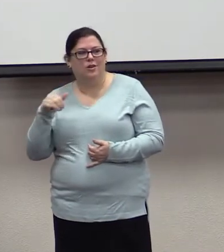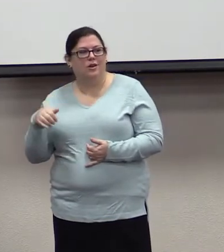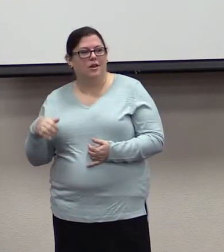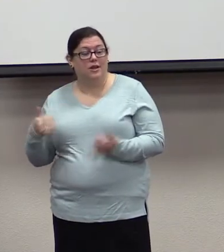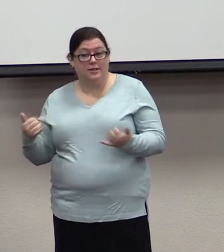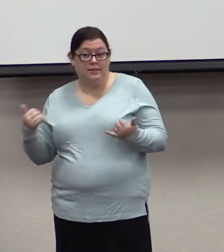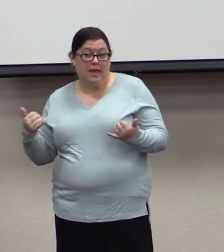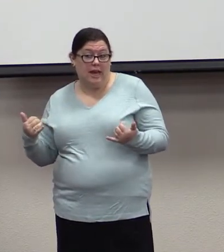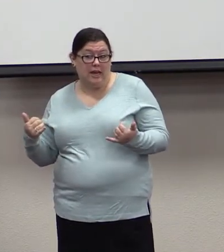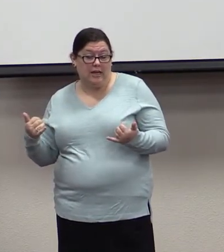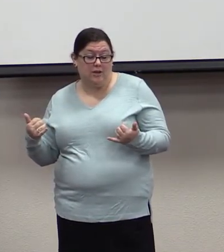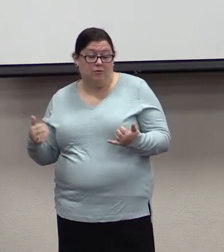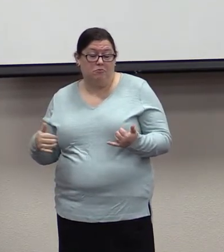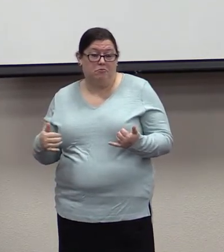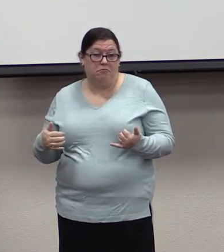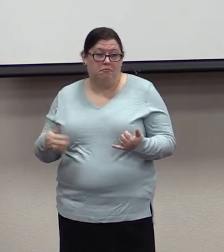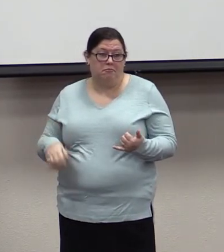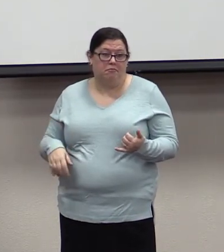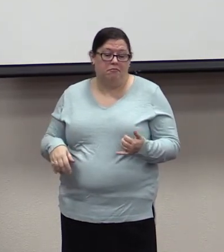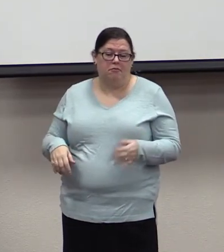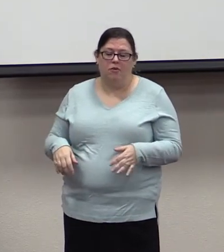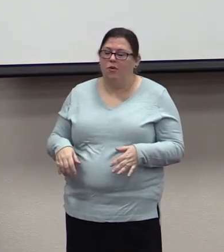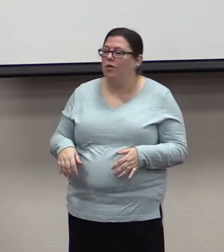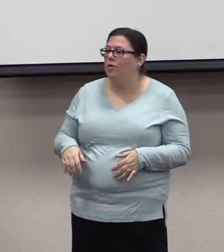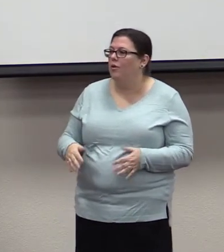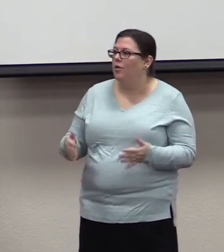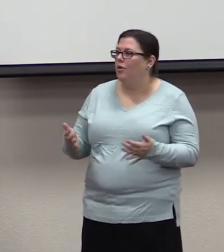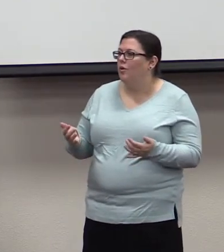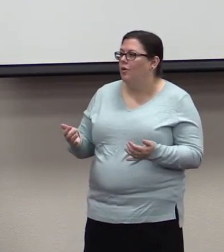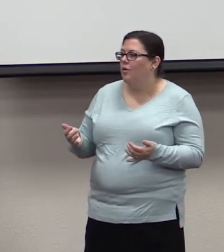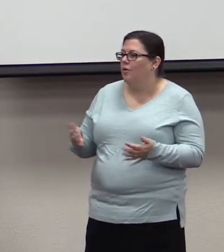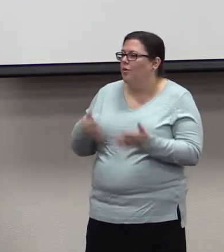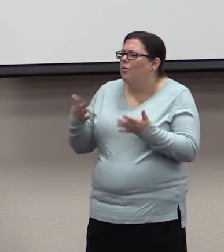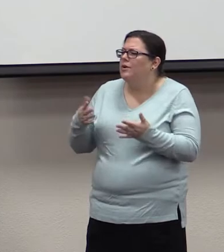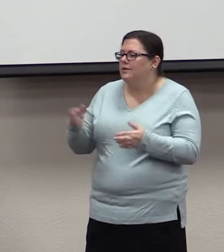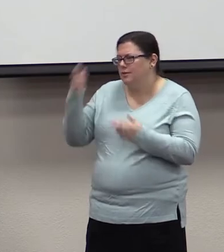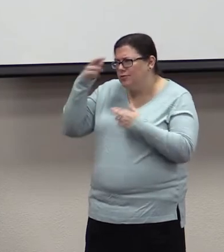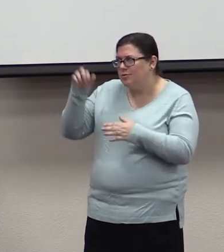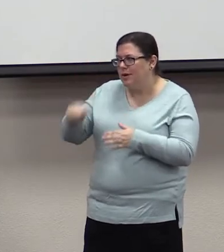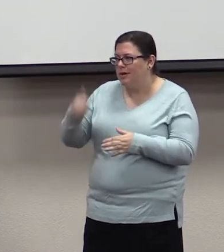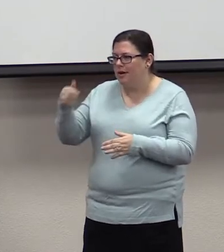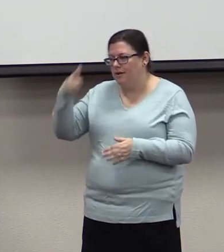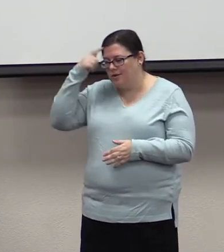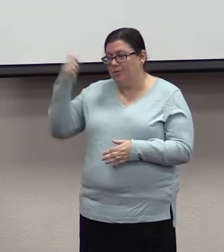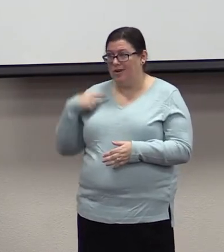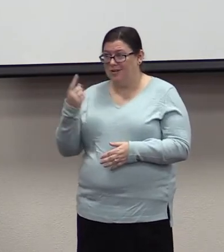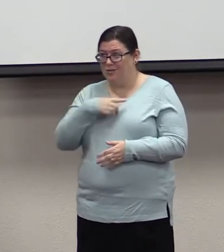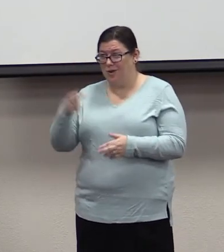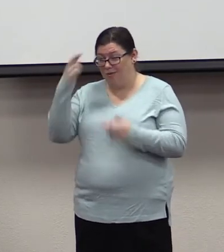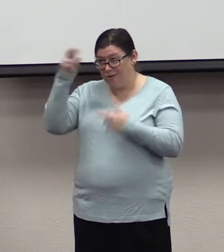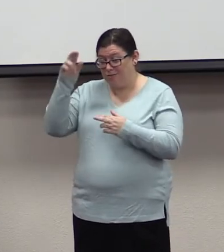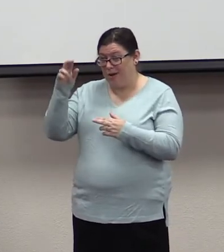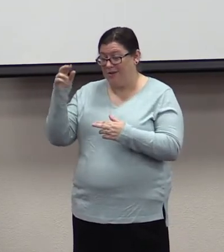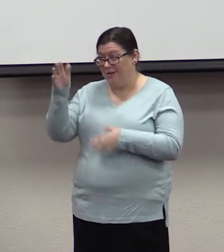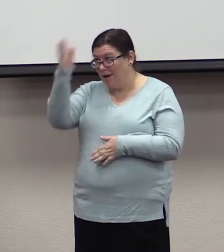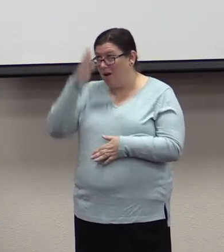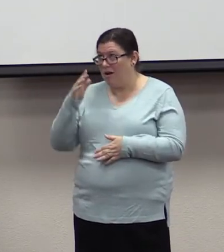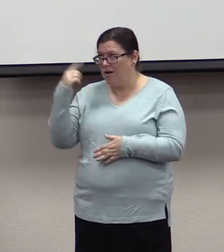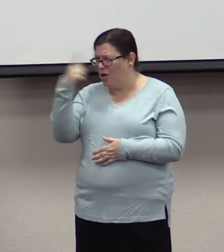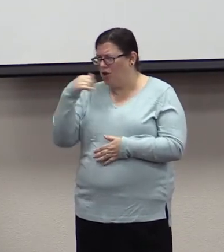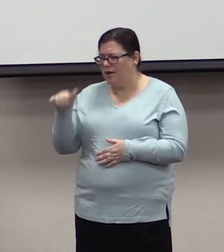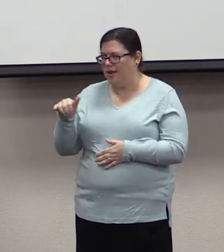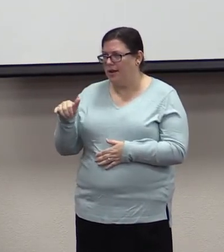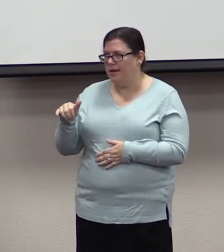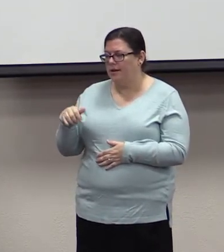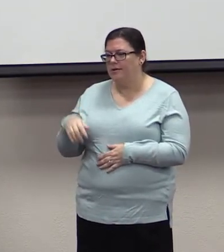examples. What does respecting others because we respect God look like? I think it can be summed up